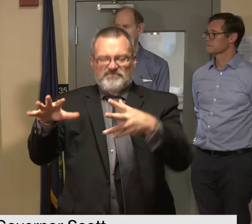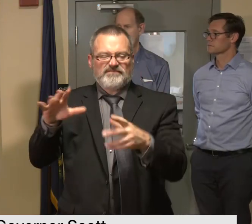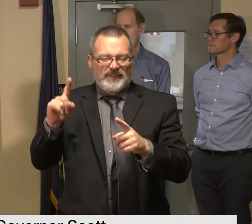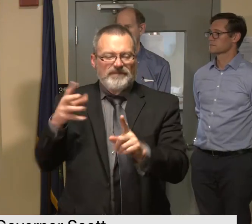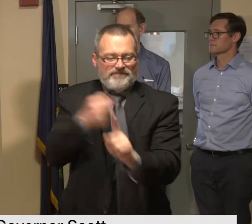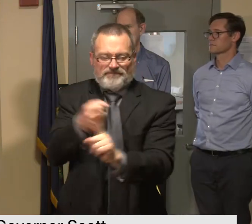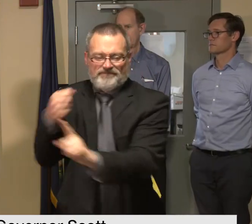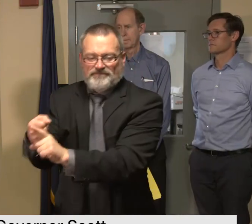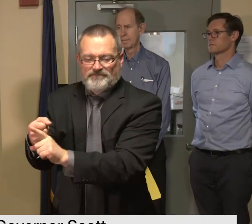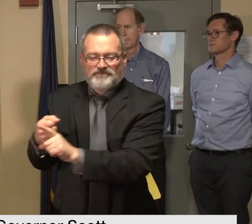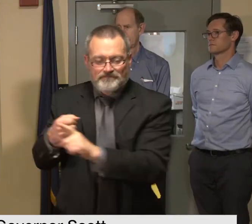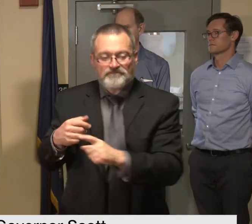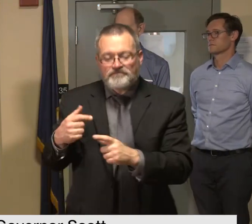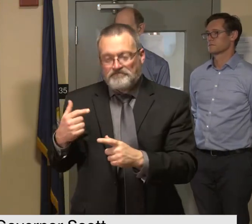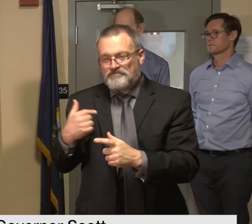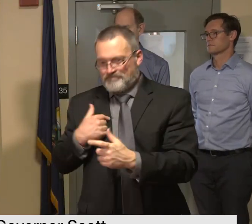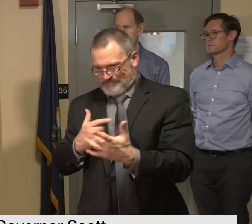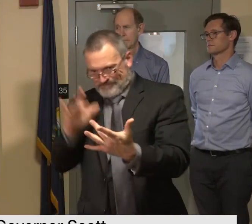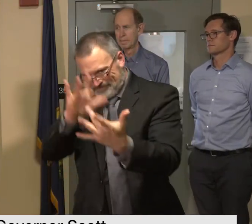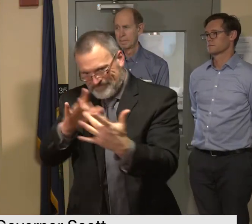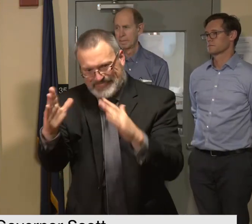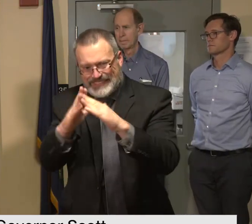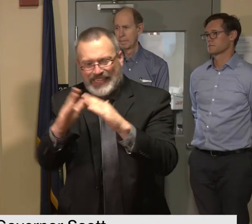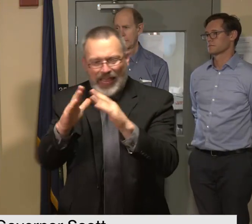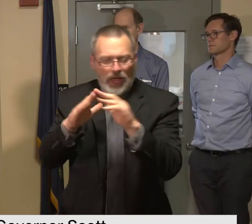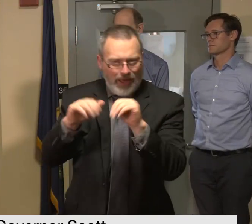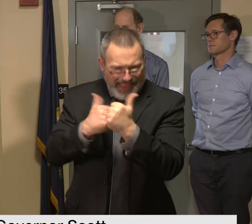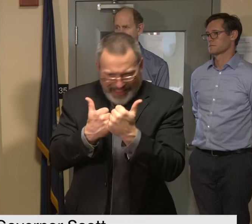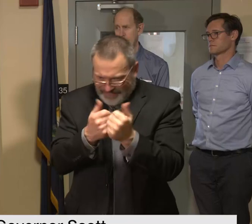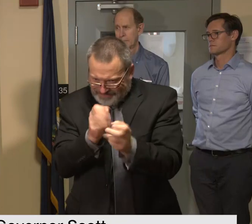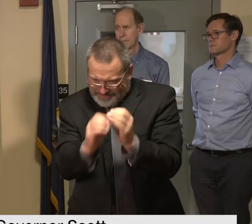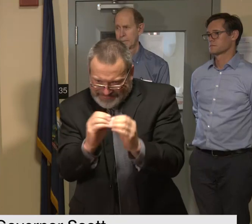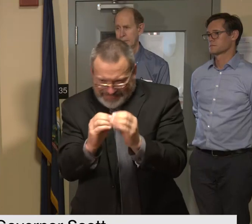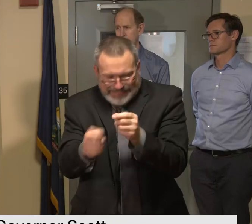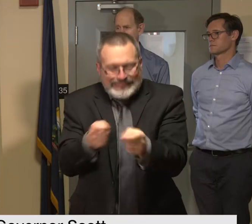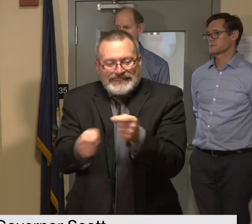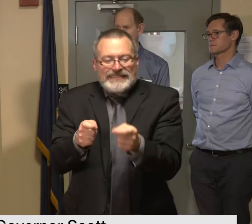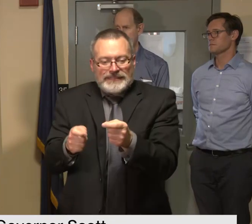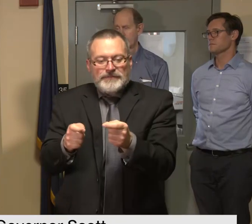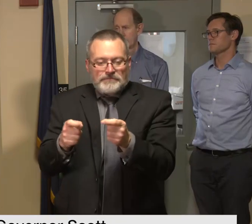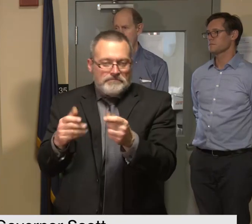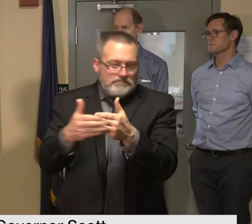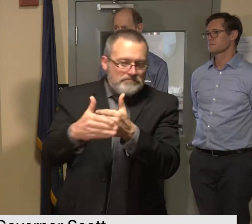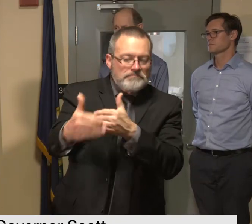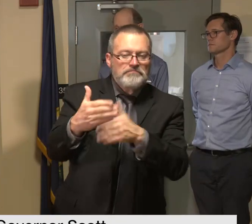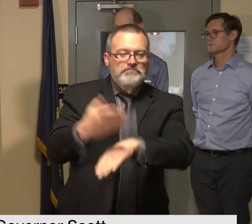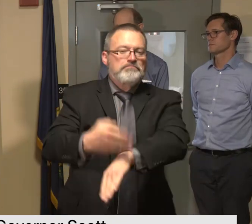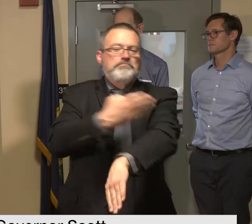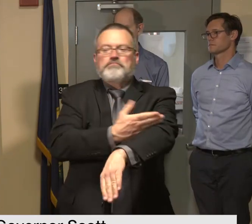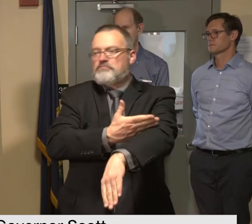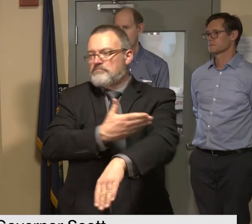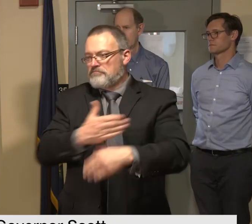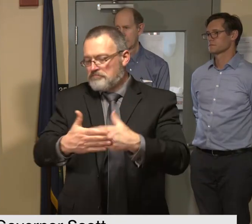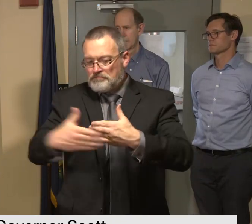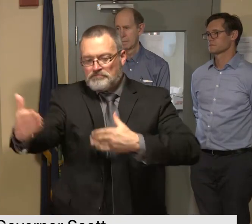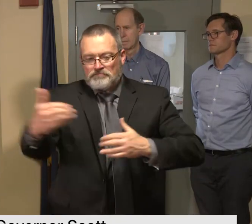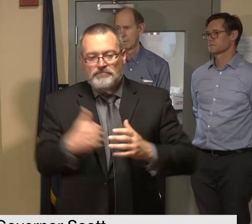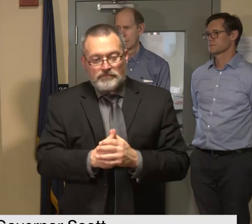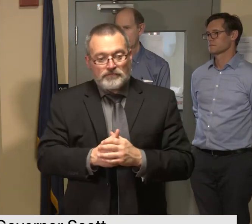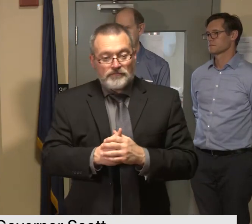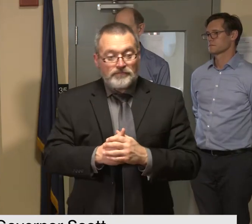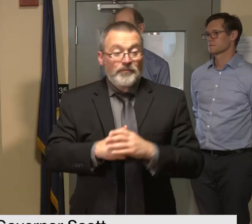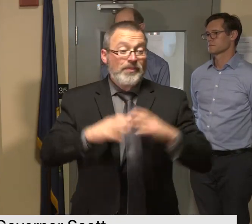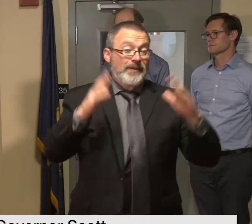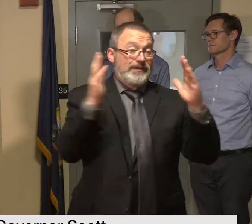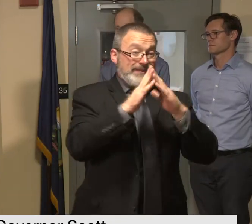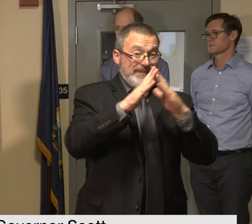solutions and begin the process of long-term fixes other towns in central vermont and the northeast kingdom may be added to the